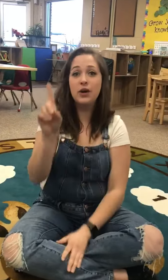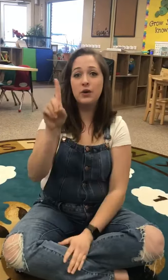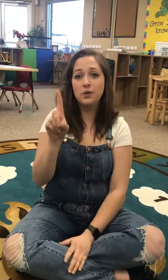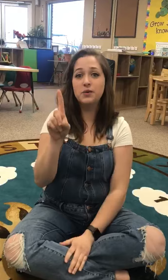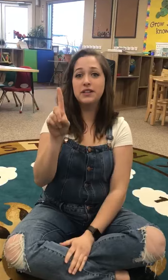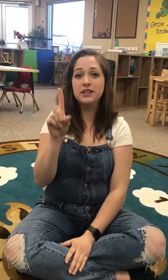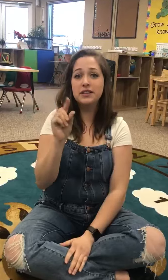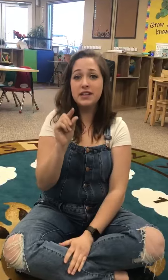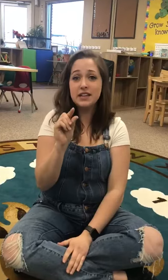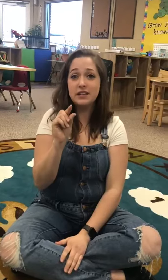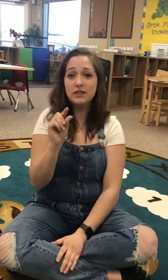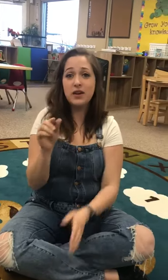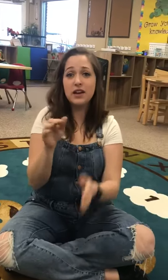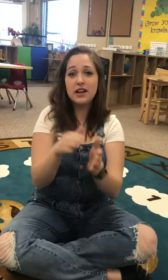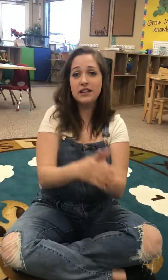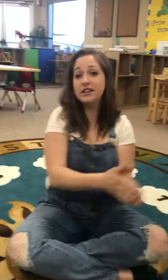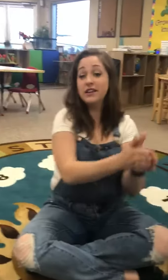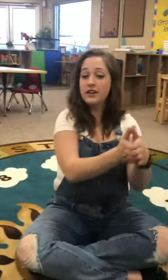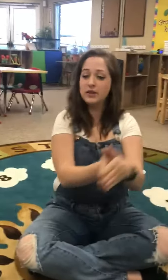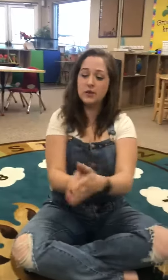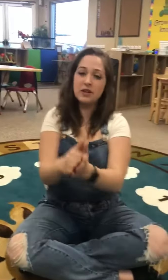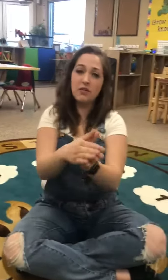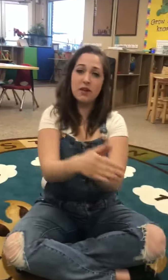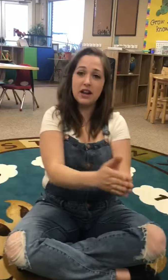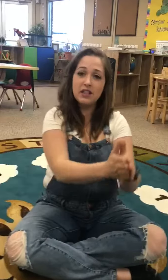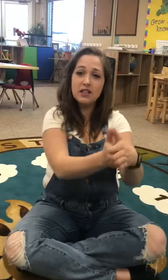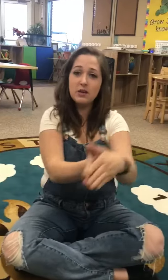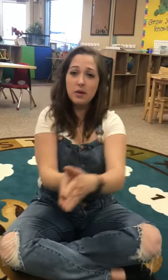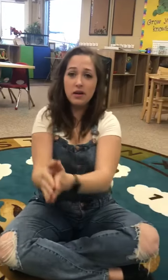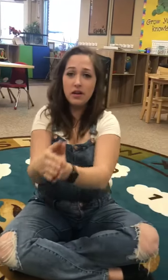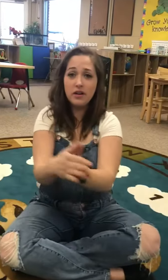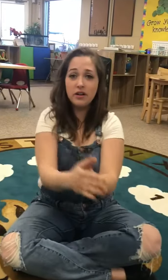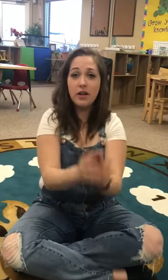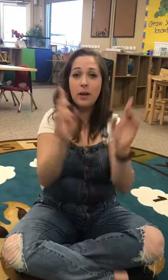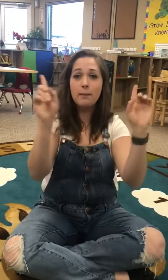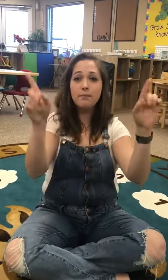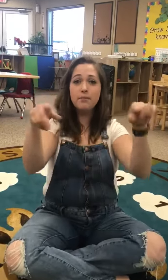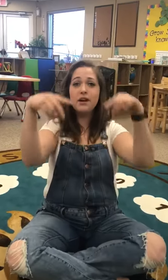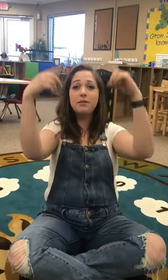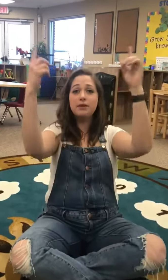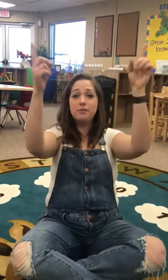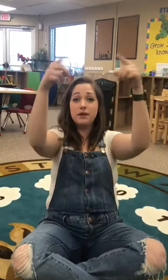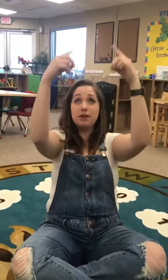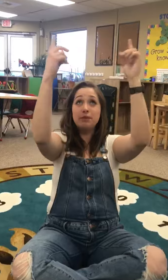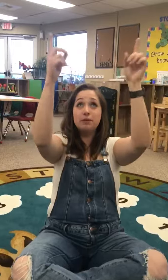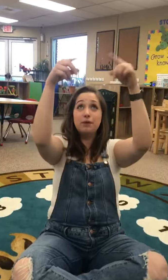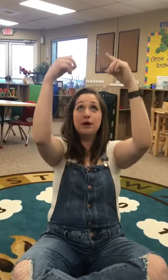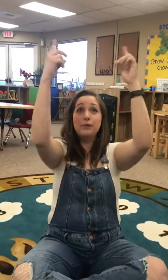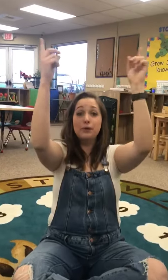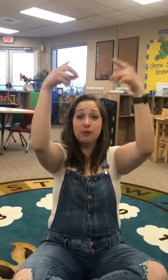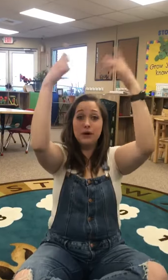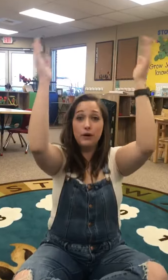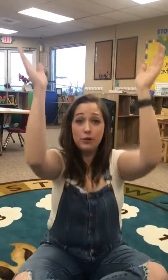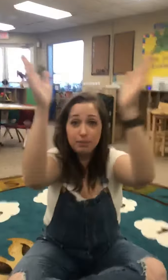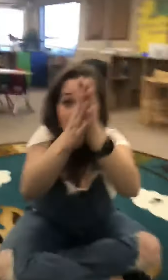One little grayling swimming in the water. Bubble, bubble, bubble, bubble, bubble, pop!